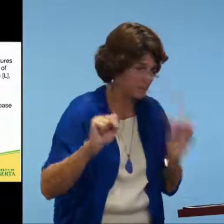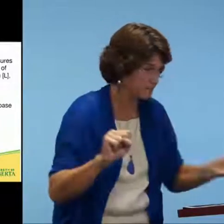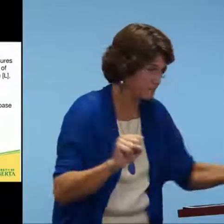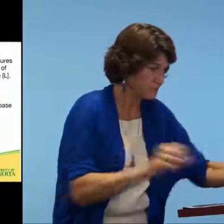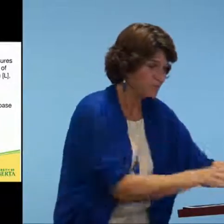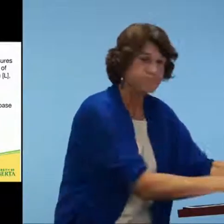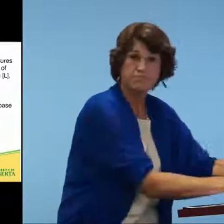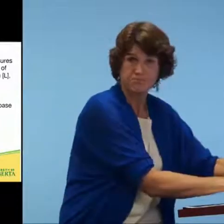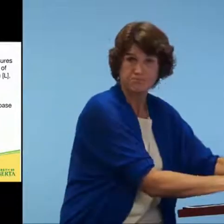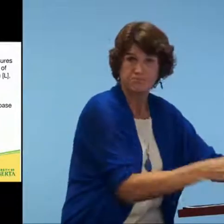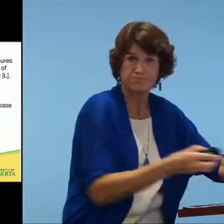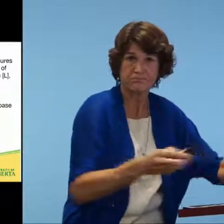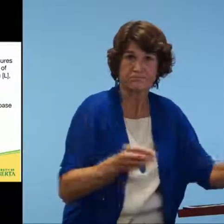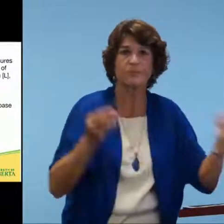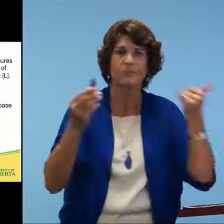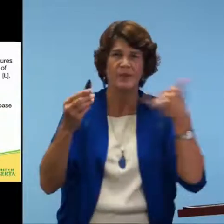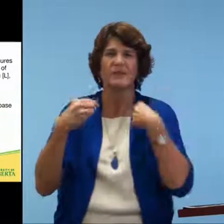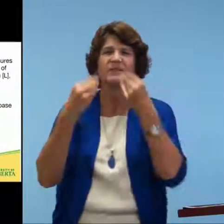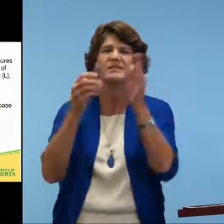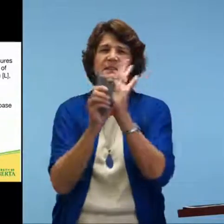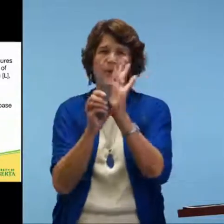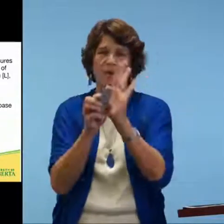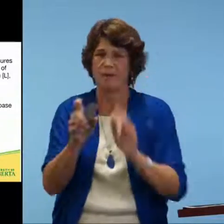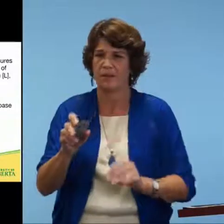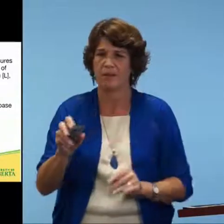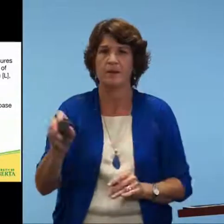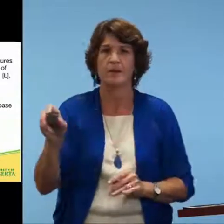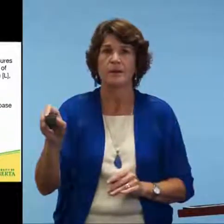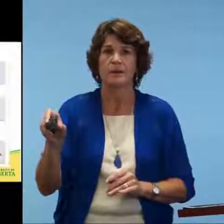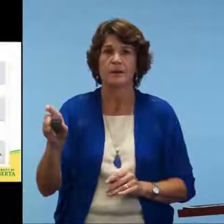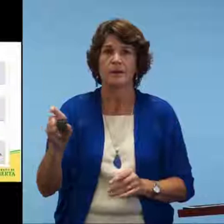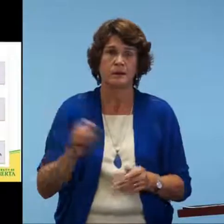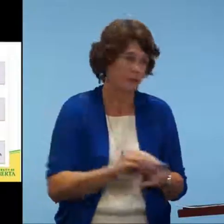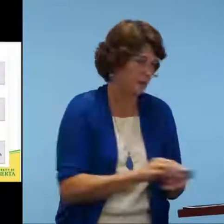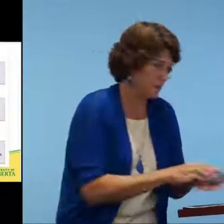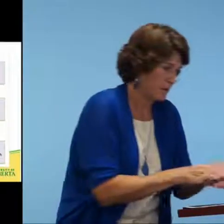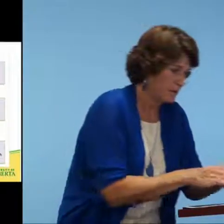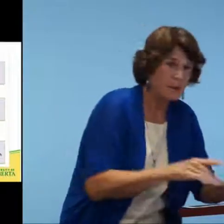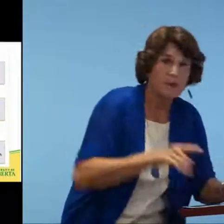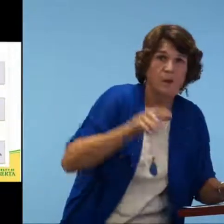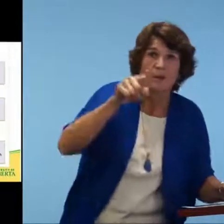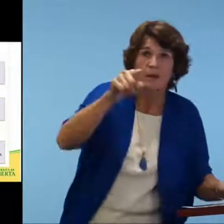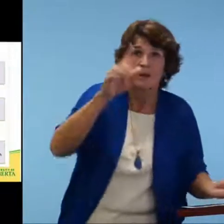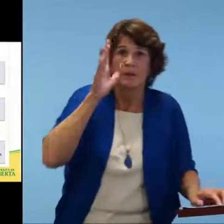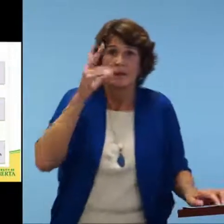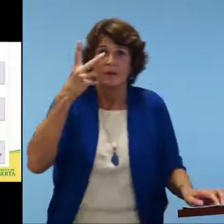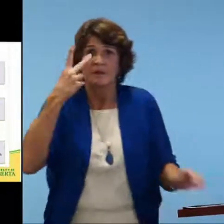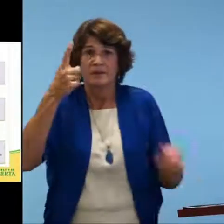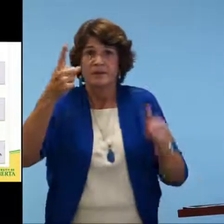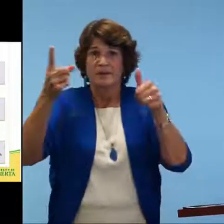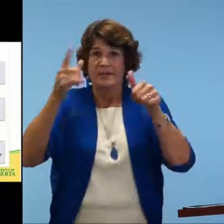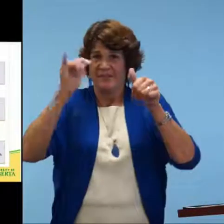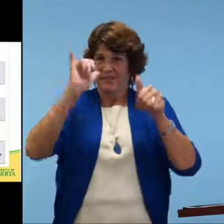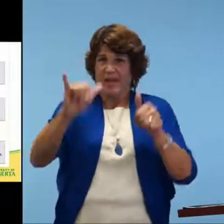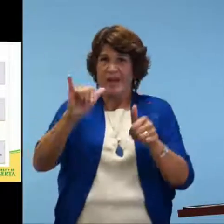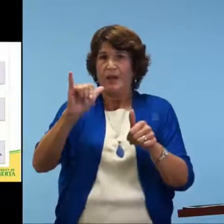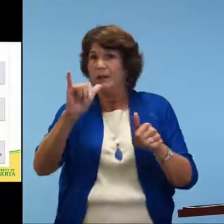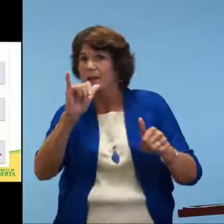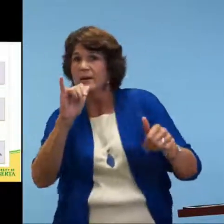And there are 24 items, a test block of 24 items, and I'll provide you with an example of what that will work. So this is what you will see